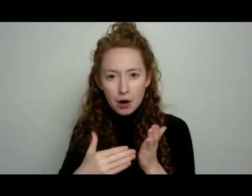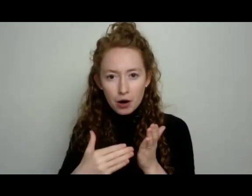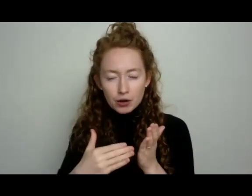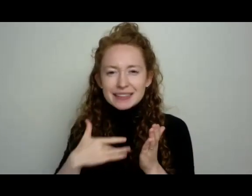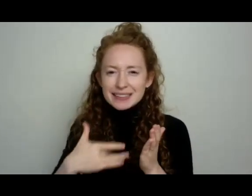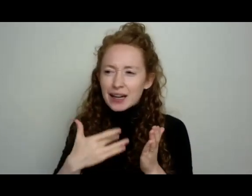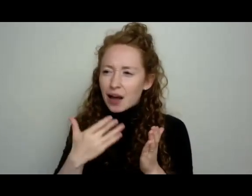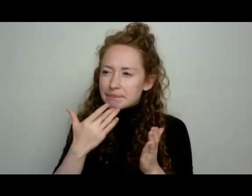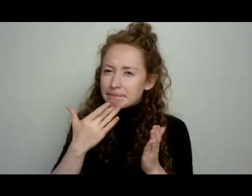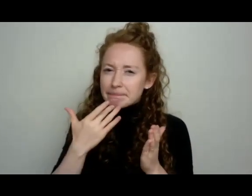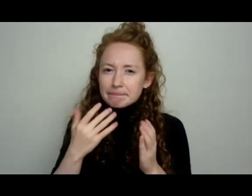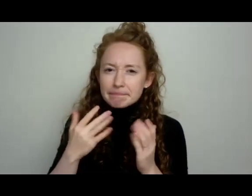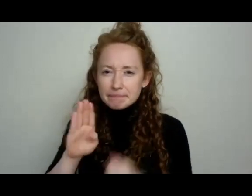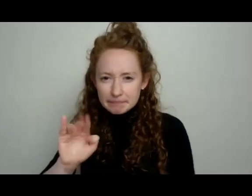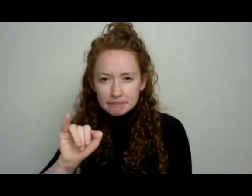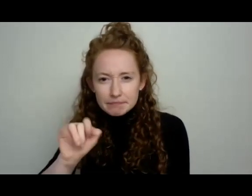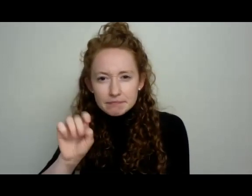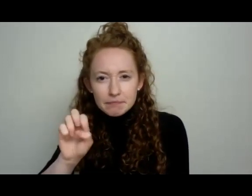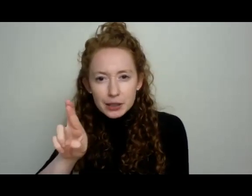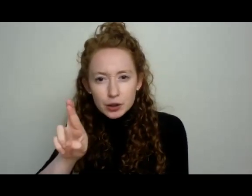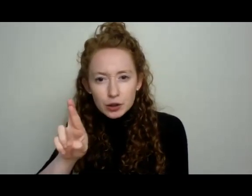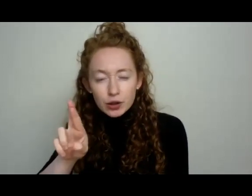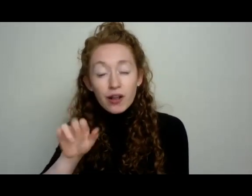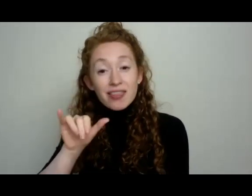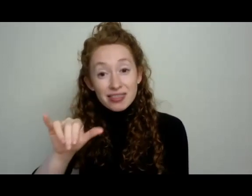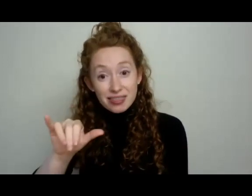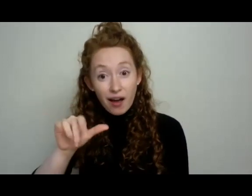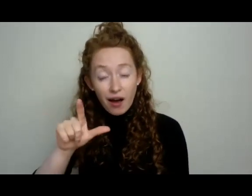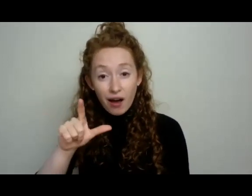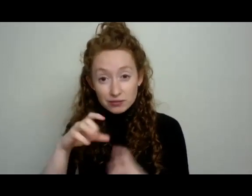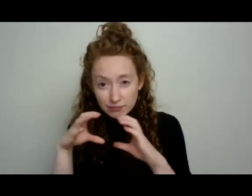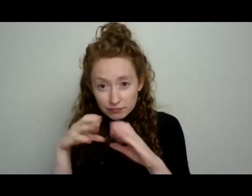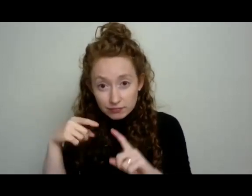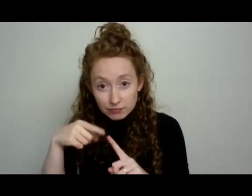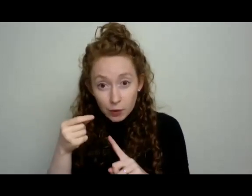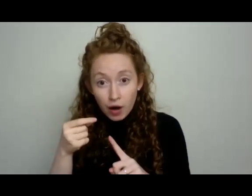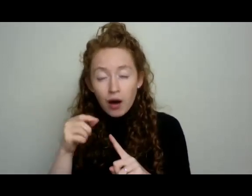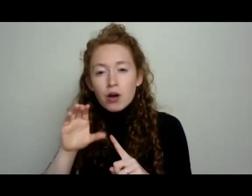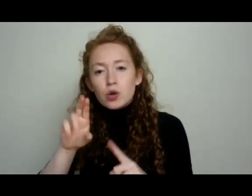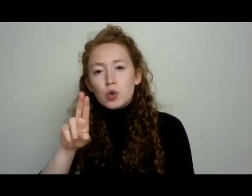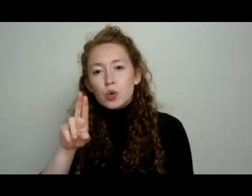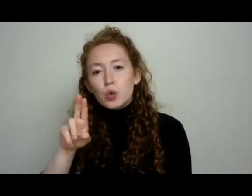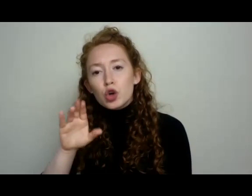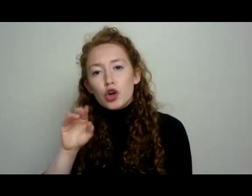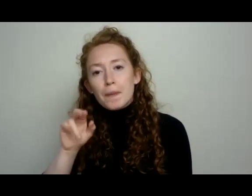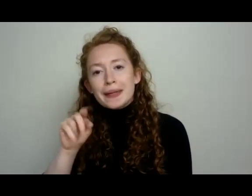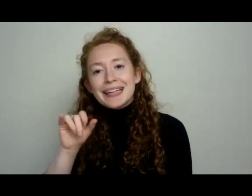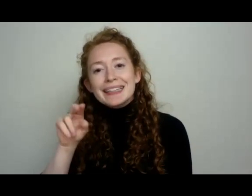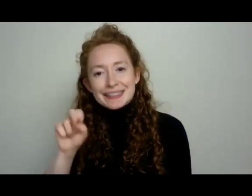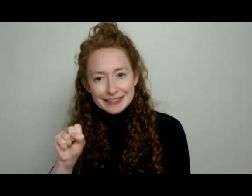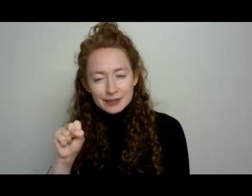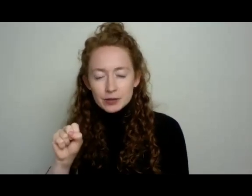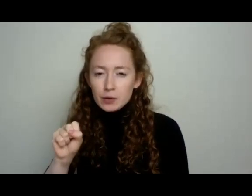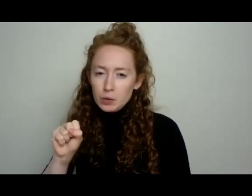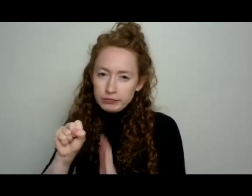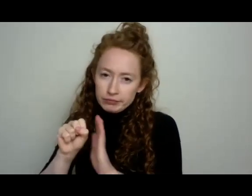bitter. And those bitter compounds are cucurbitacins. And we'll talk about cucumber beetles very soon and